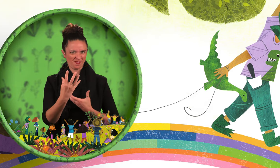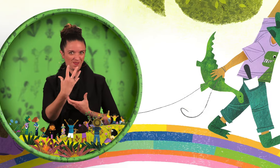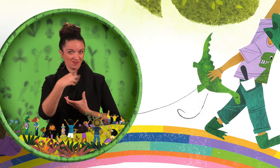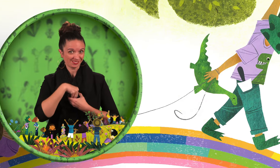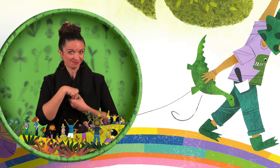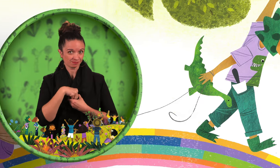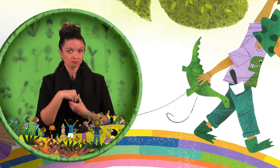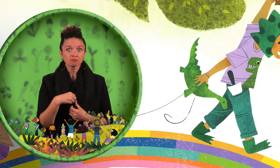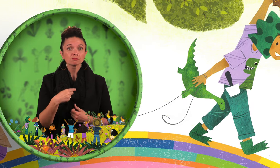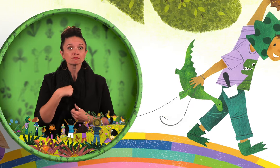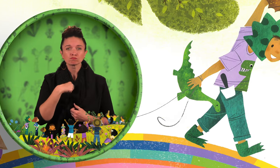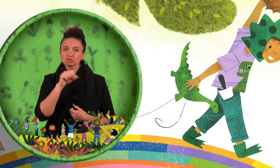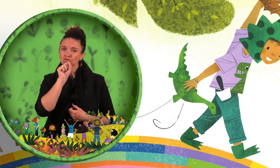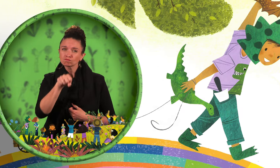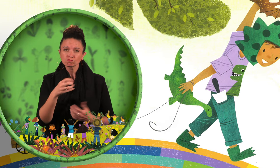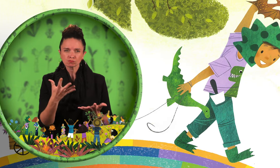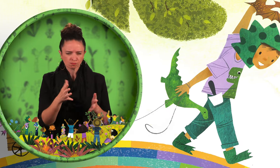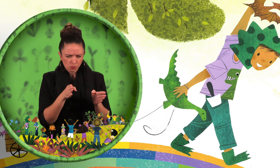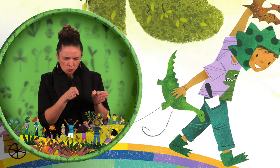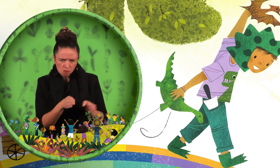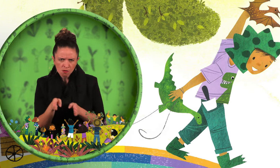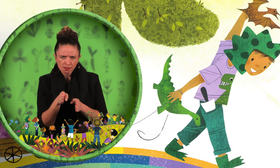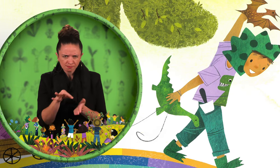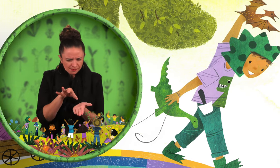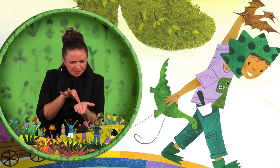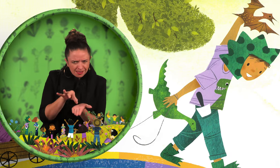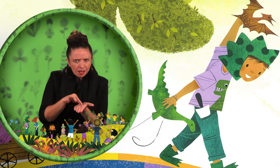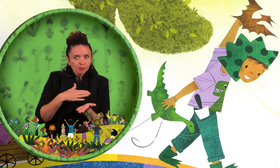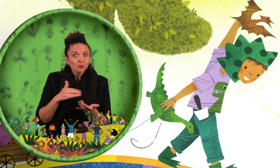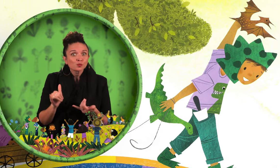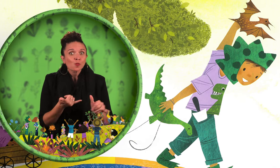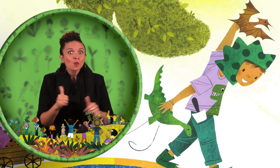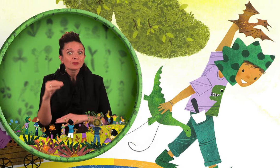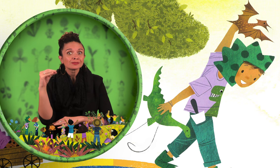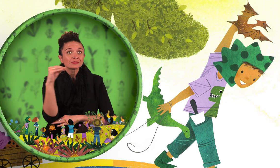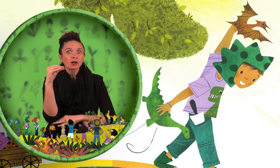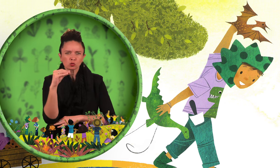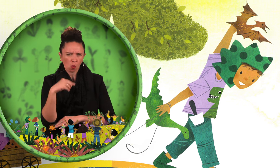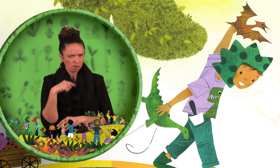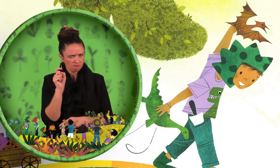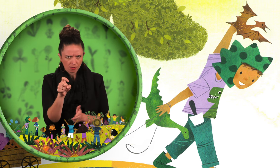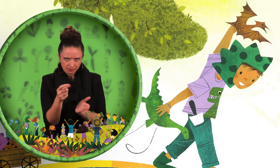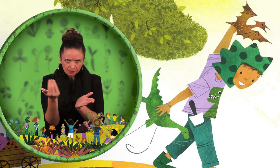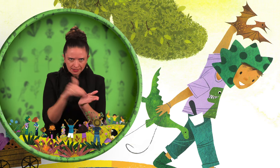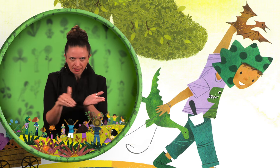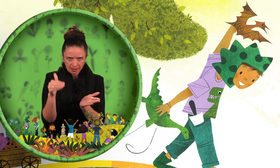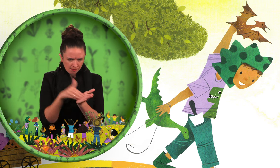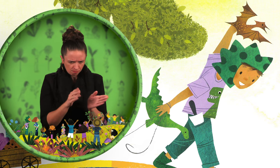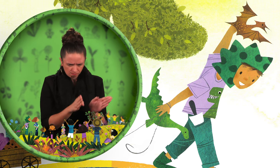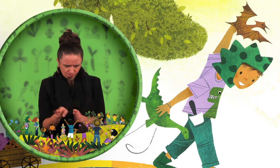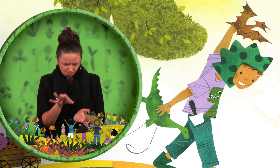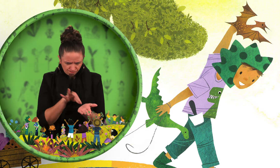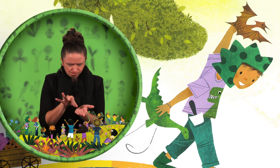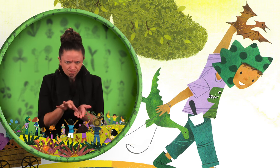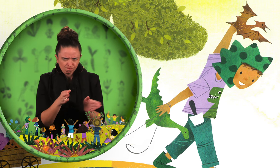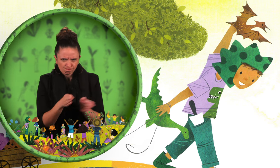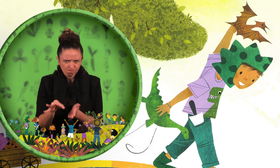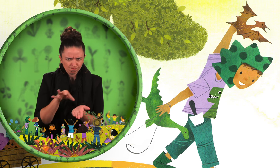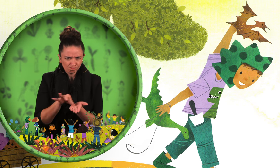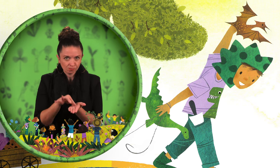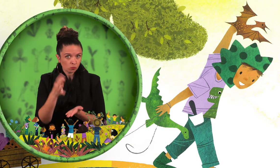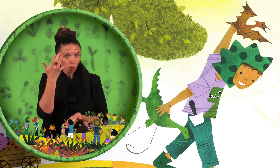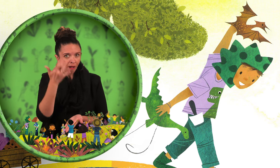and I have autism. Organizing and counting all my toy dinosaurs again and again